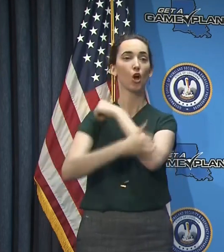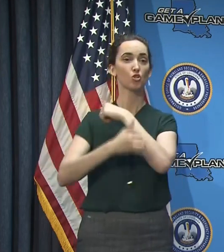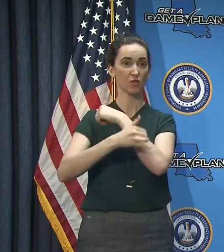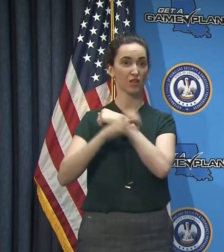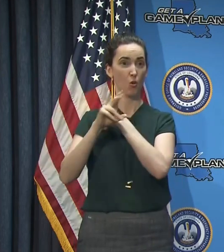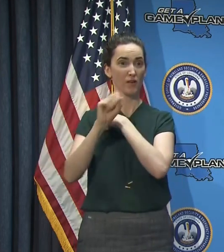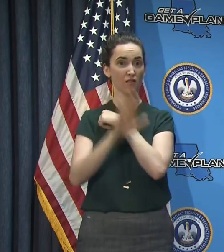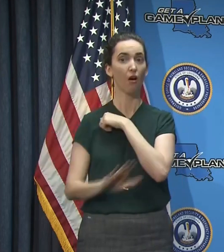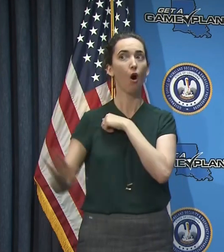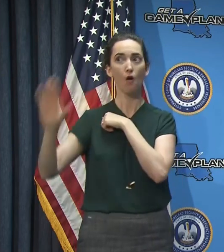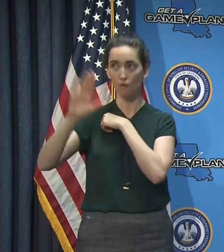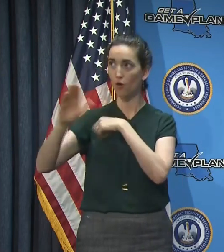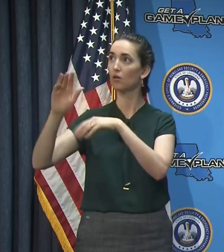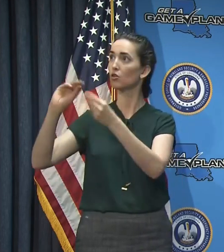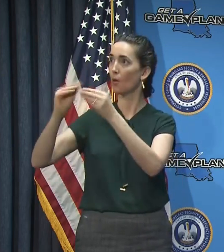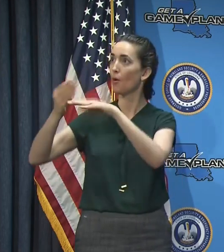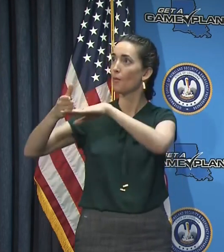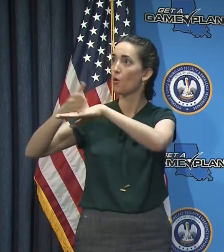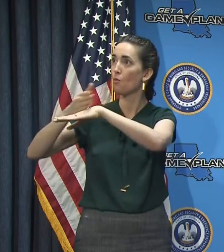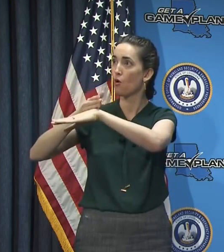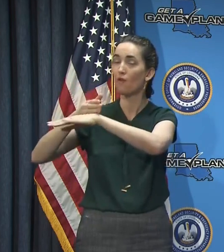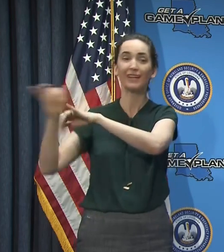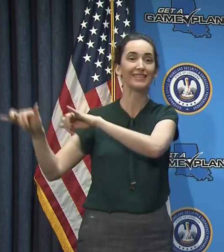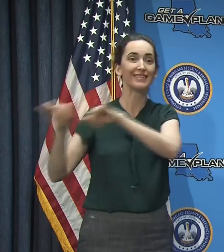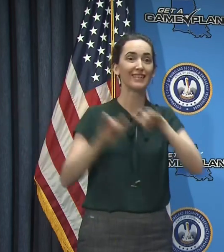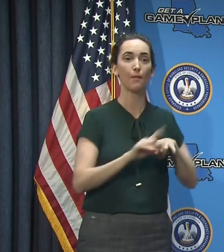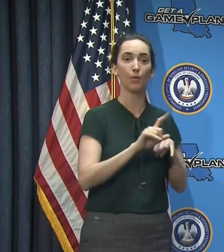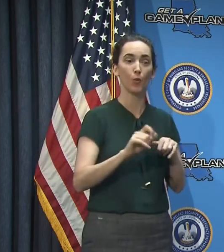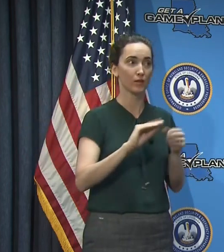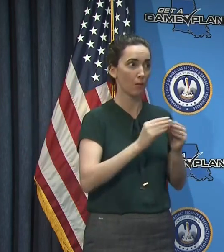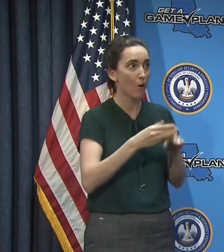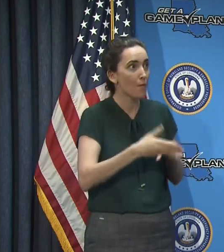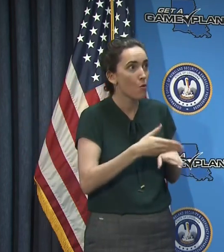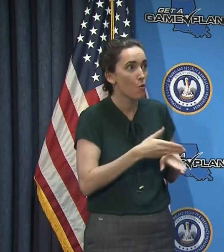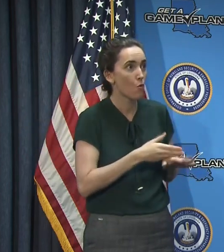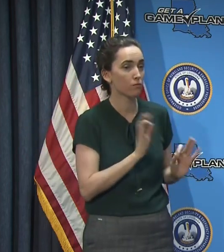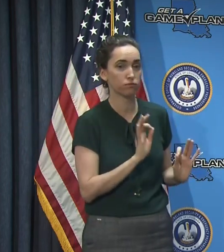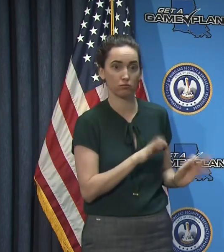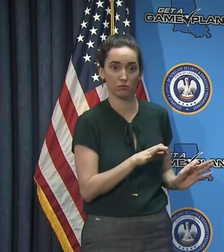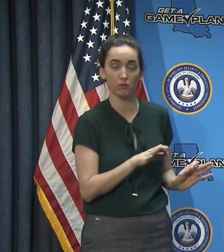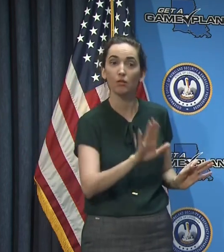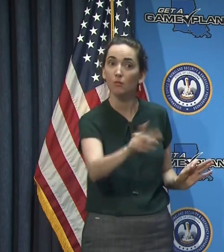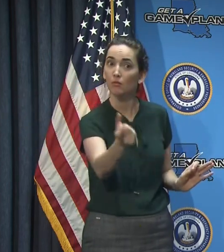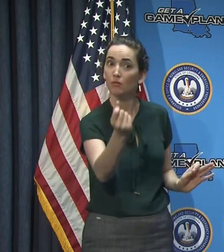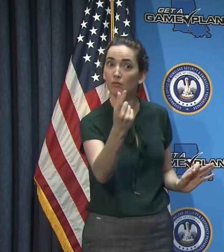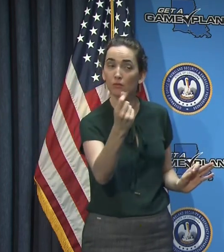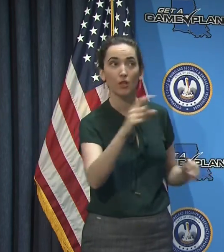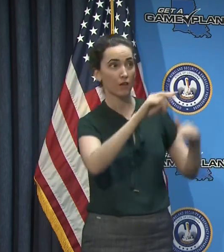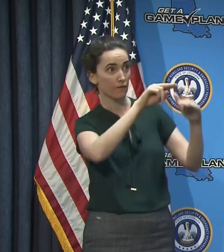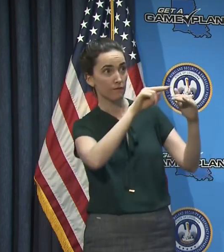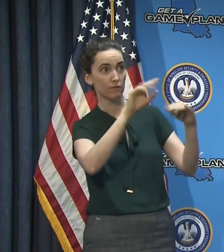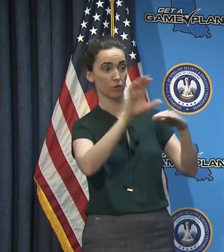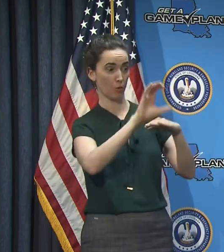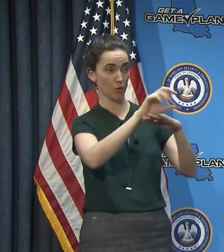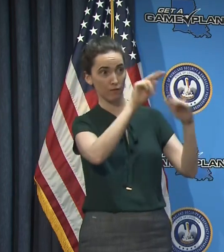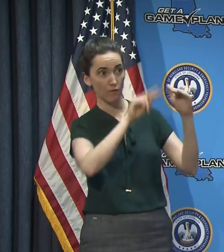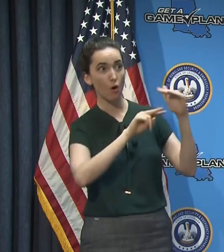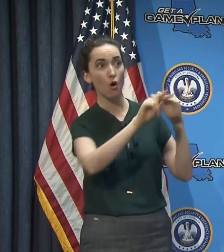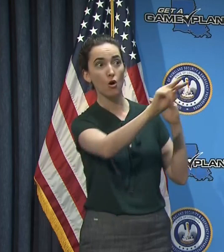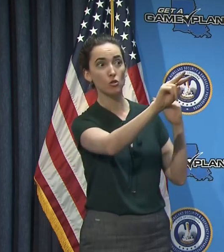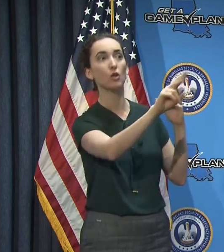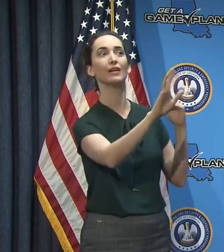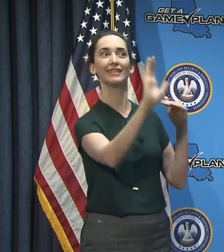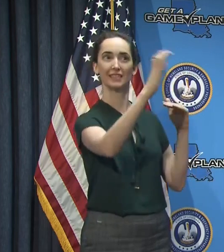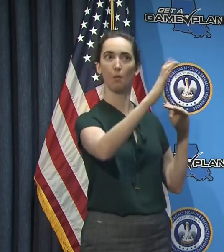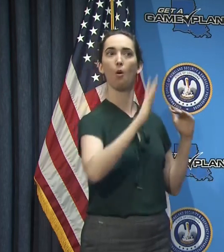as well. All of those models are premised upon the assumption that the mitigation measures stay in place,